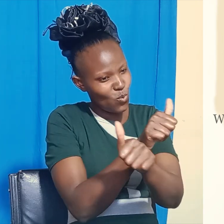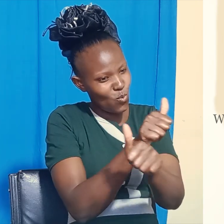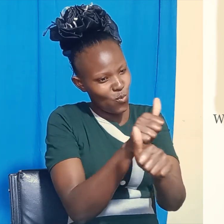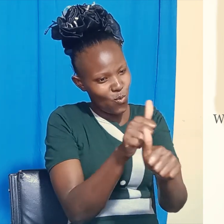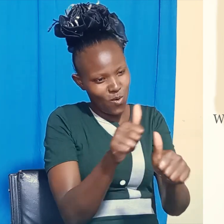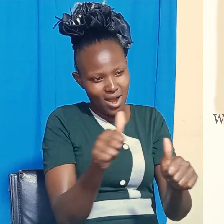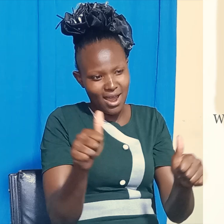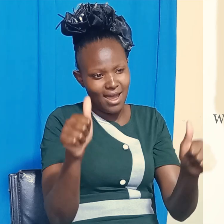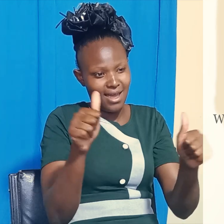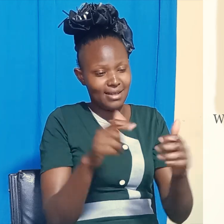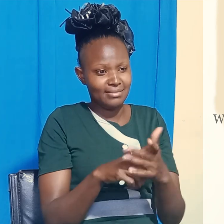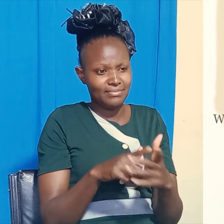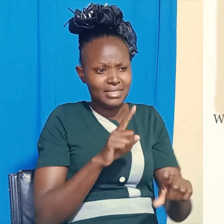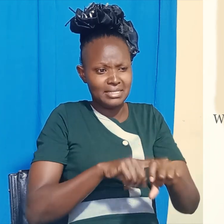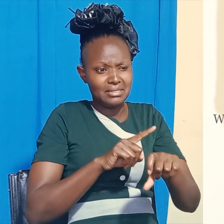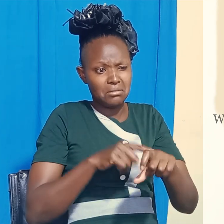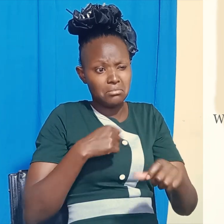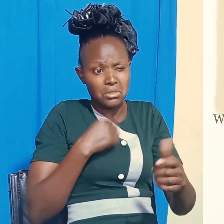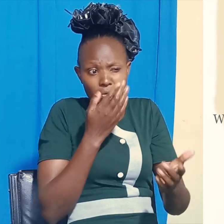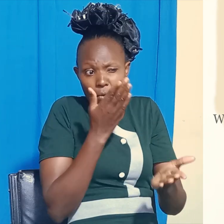When I come here from the time I am starting